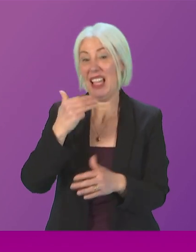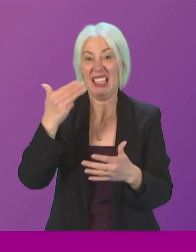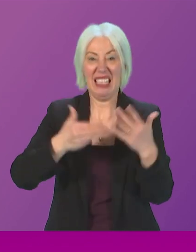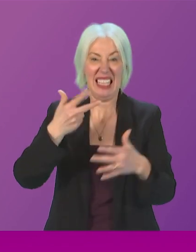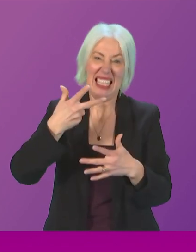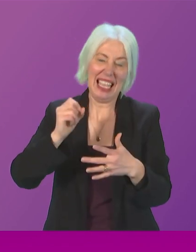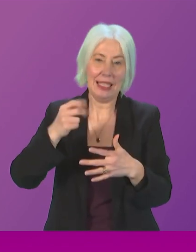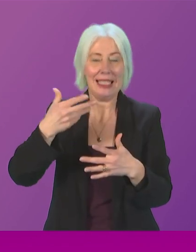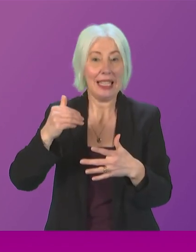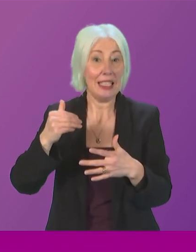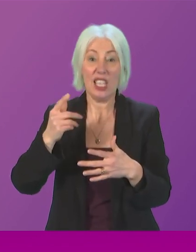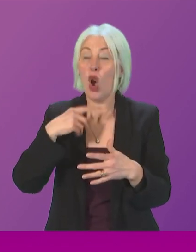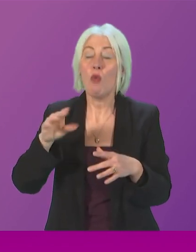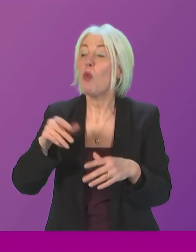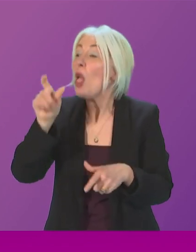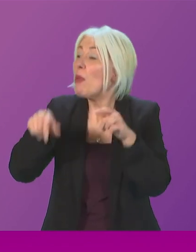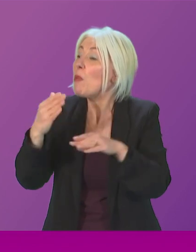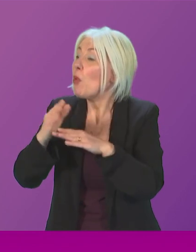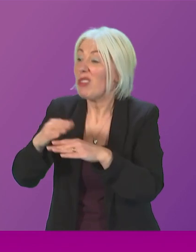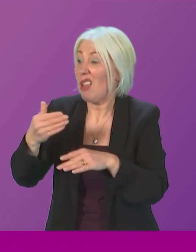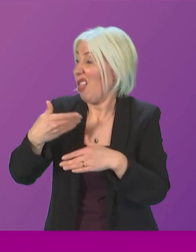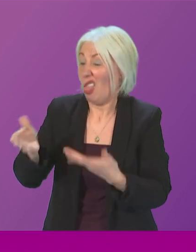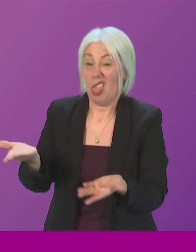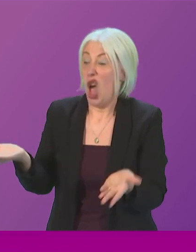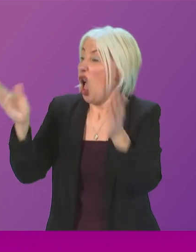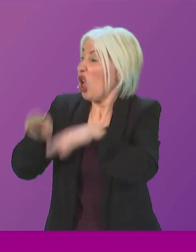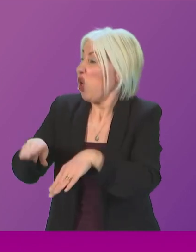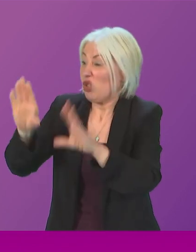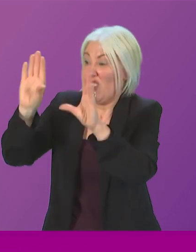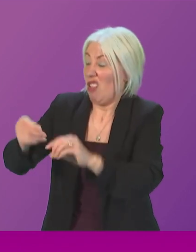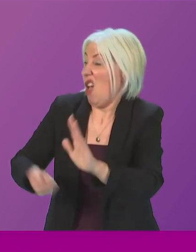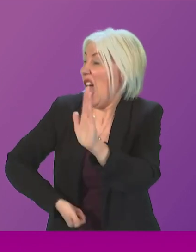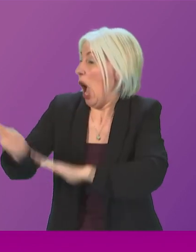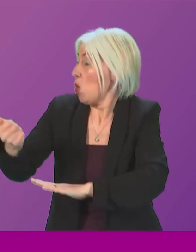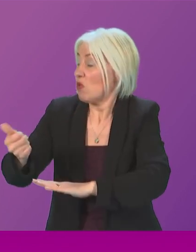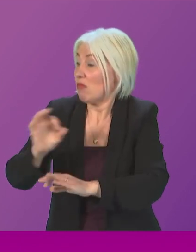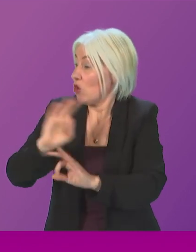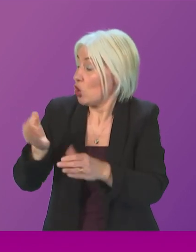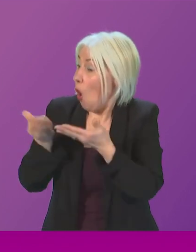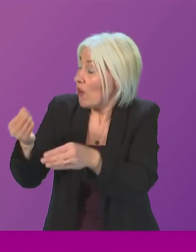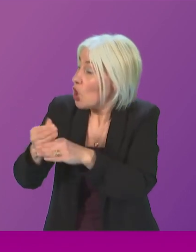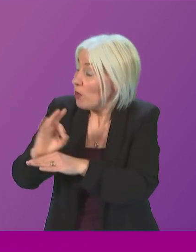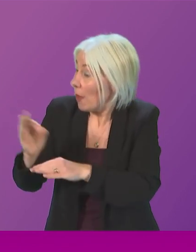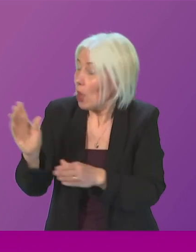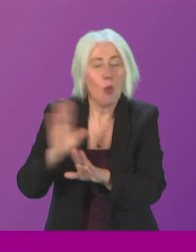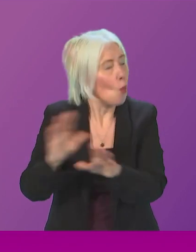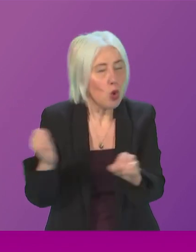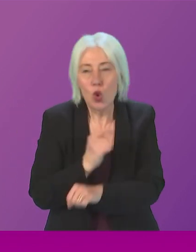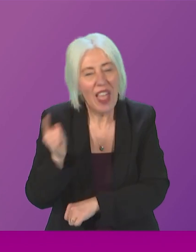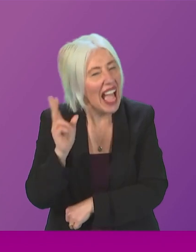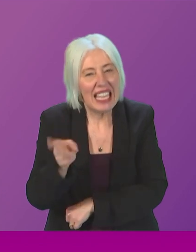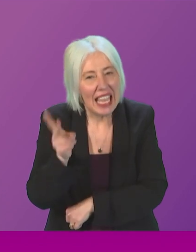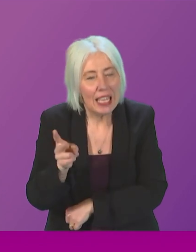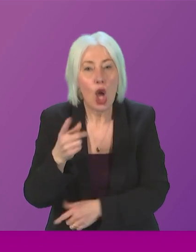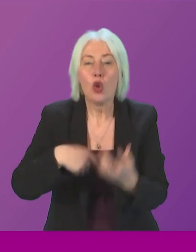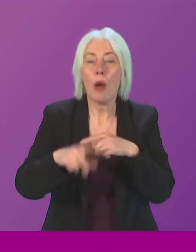East on the scrap heap during this just transition process so what you will see from the Scottish Government when it comes to unlocking